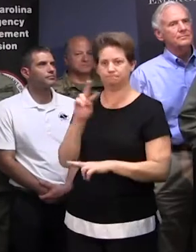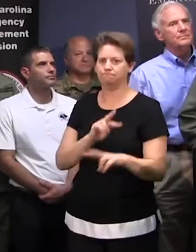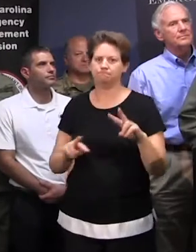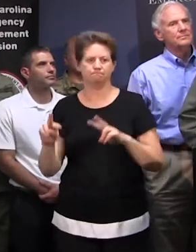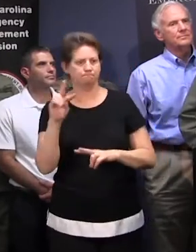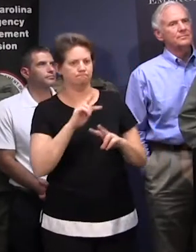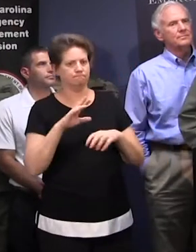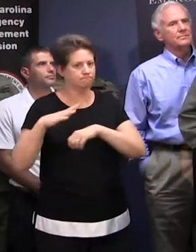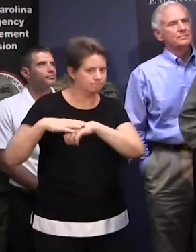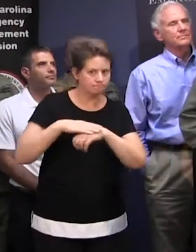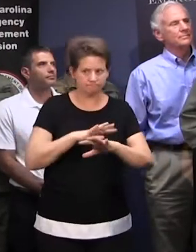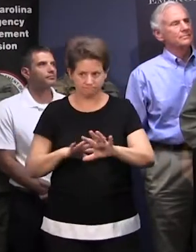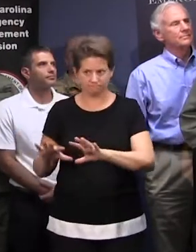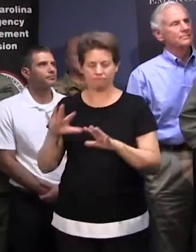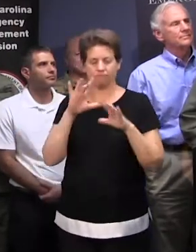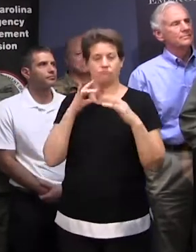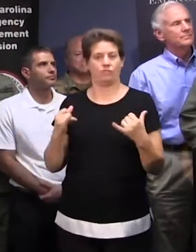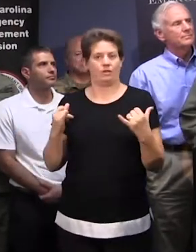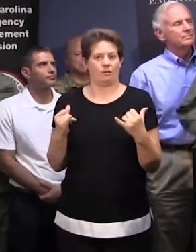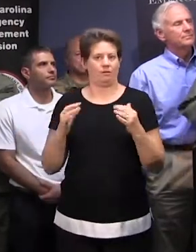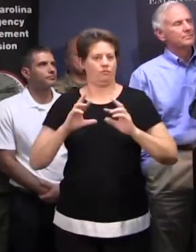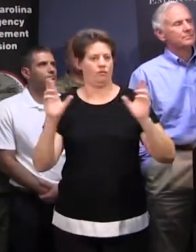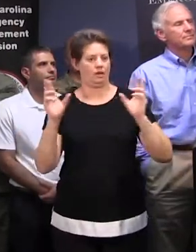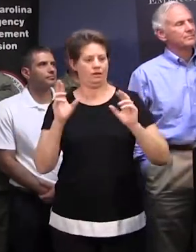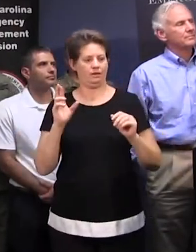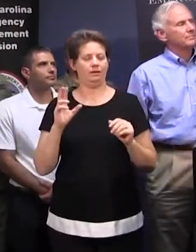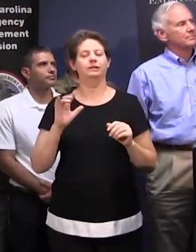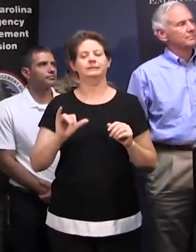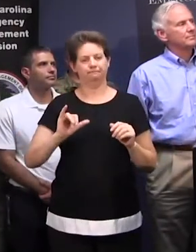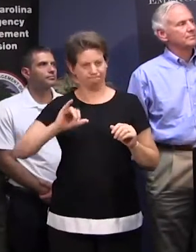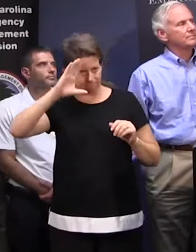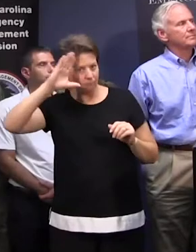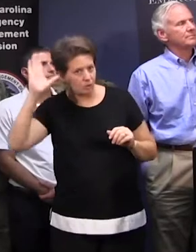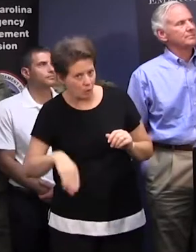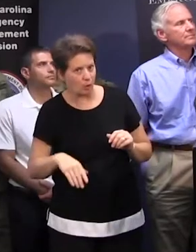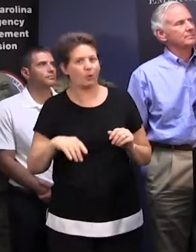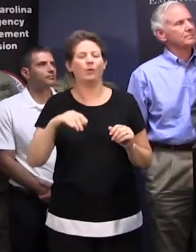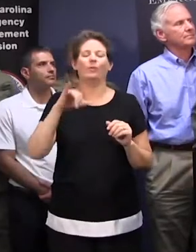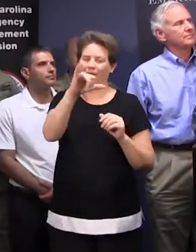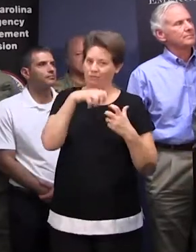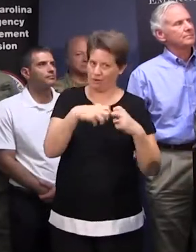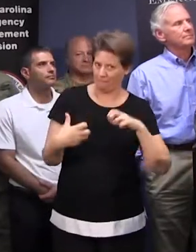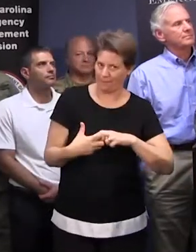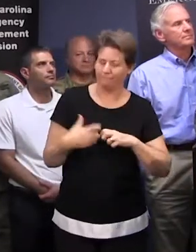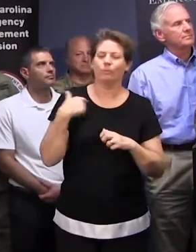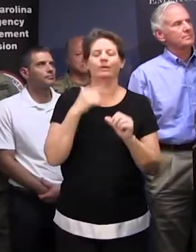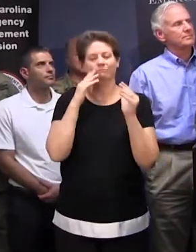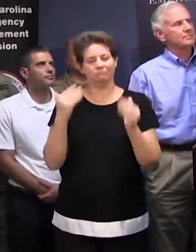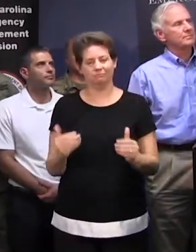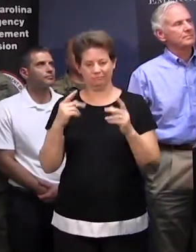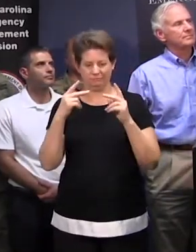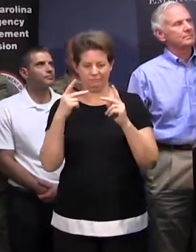and we're in the process now. Some of those where we realize we have these potential problems, we're starting to